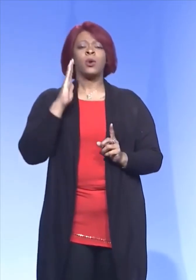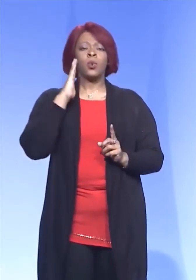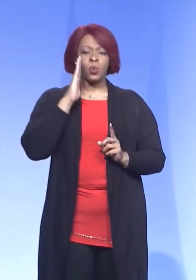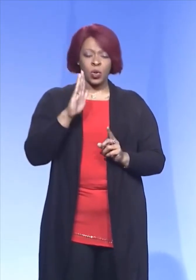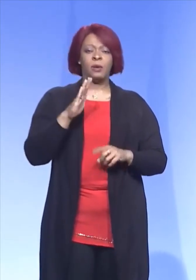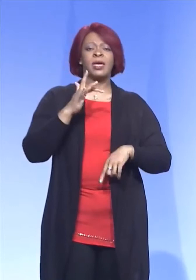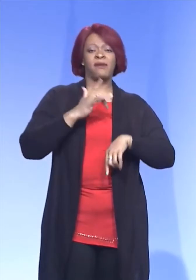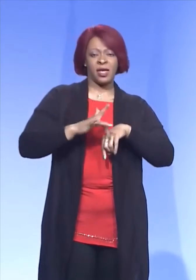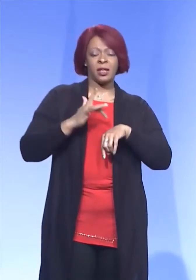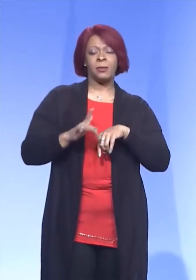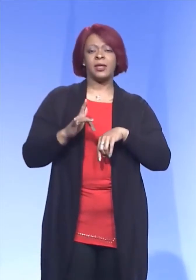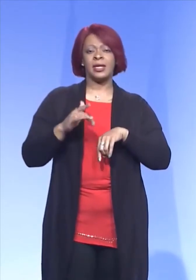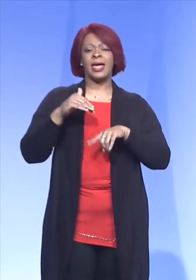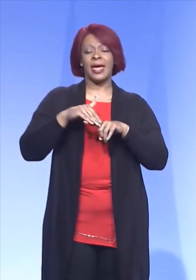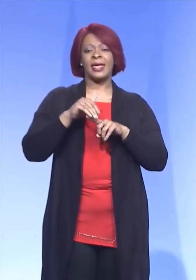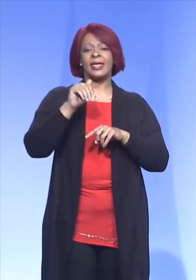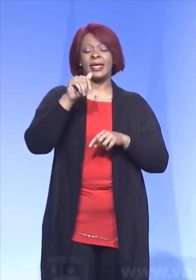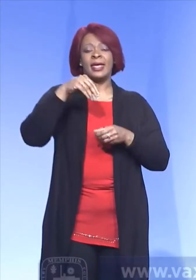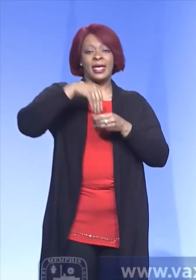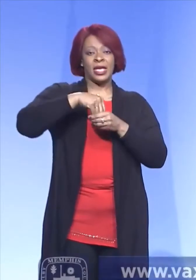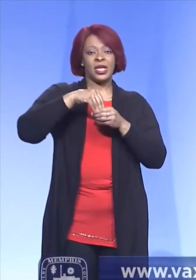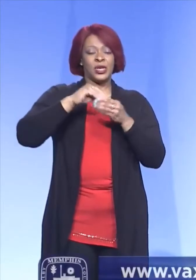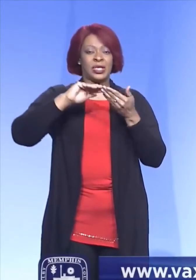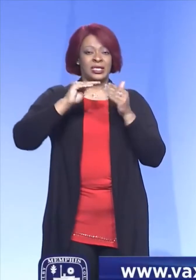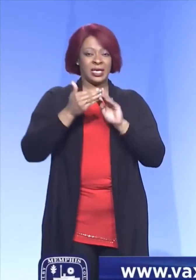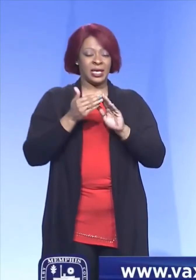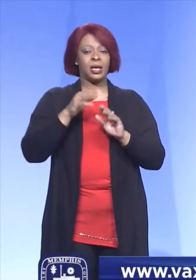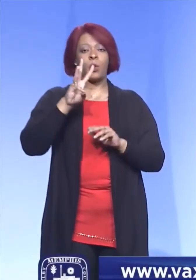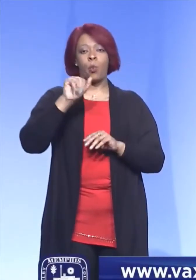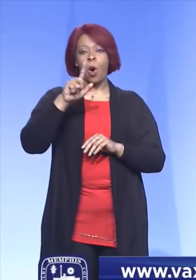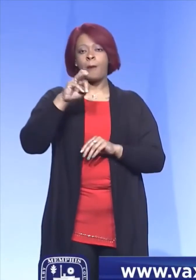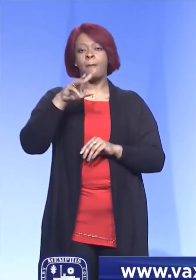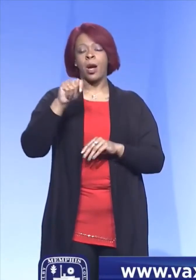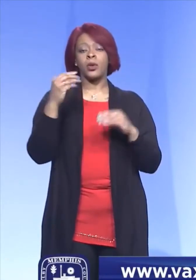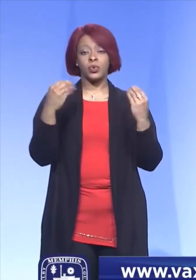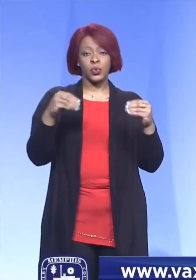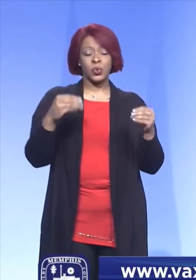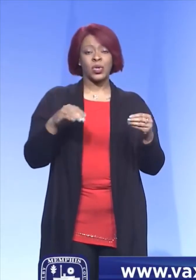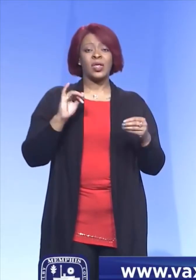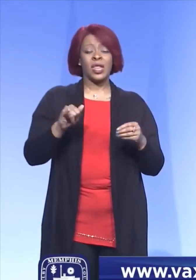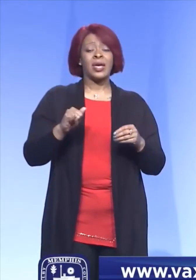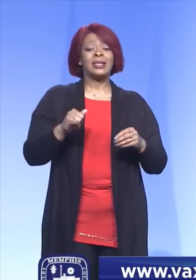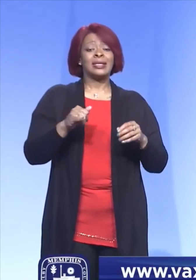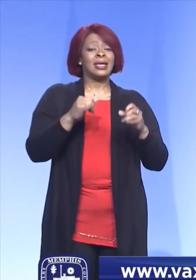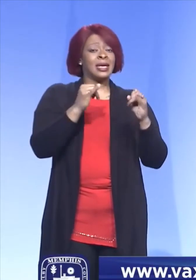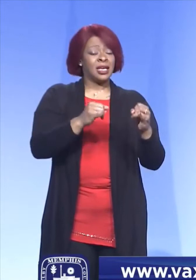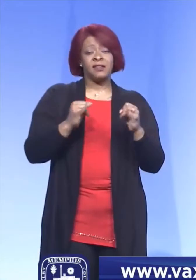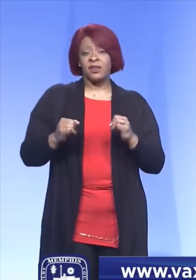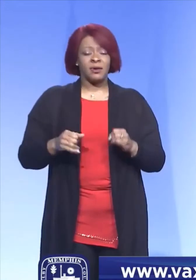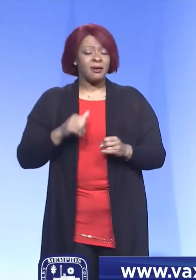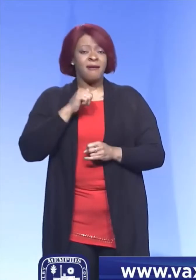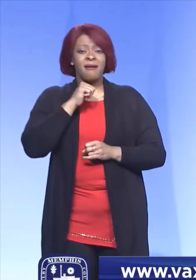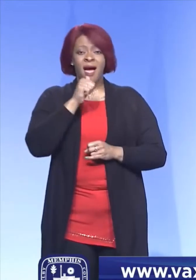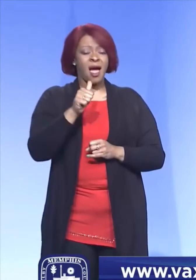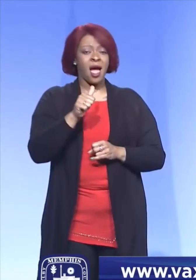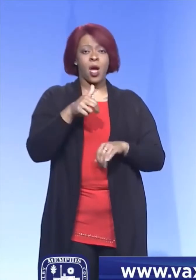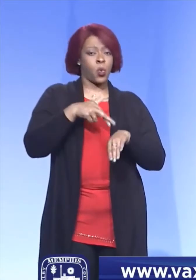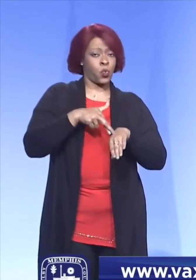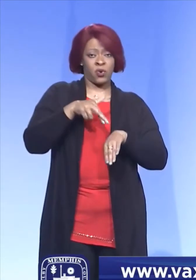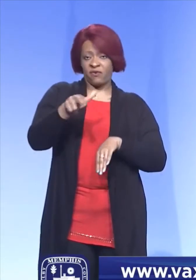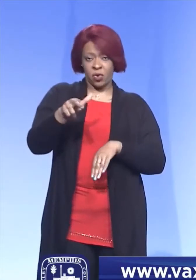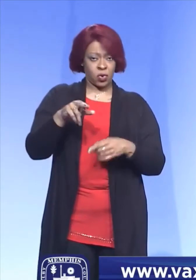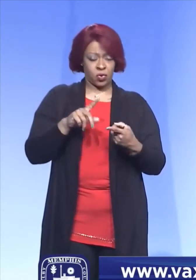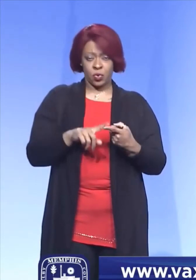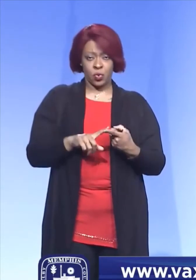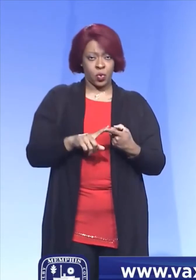be available at the inner city Walmart stores, however, and those individuals will not necessarily be referred to